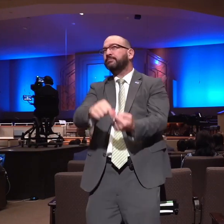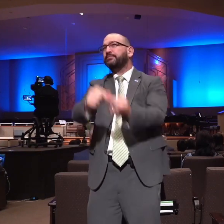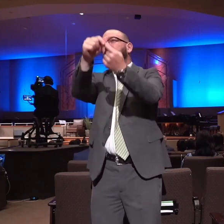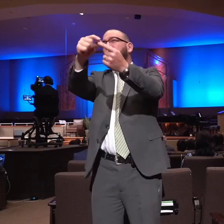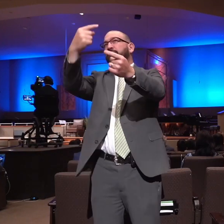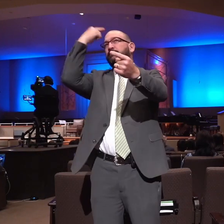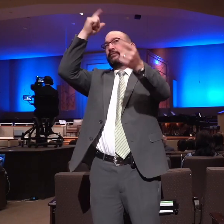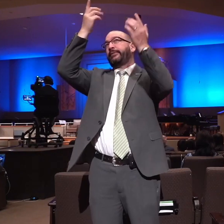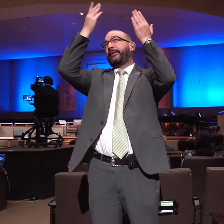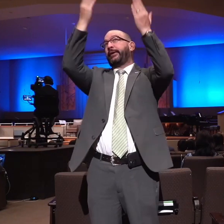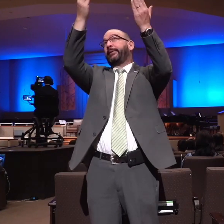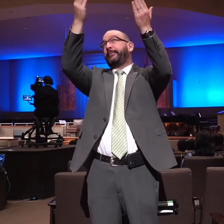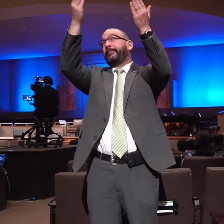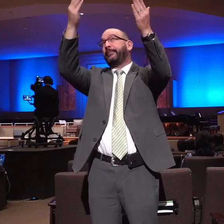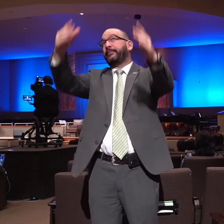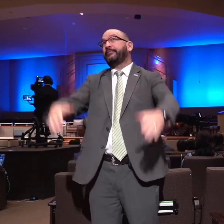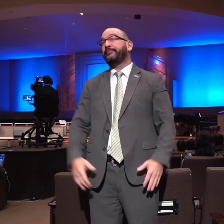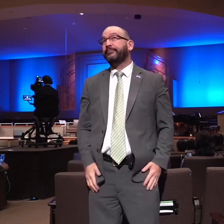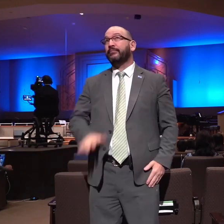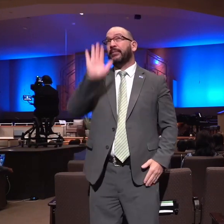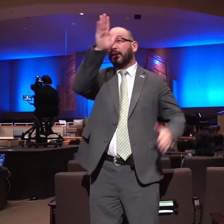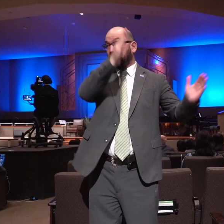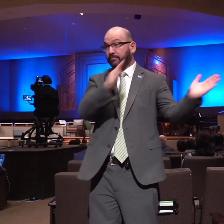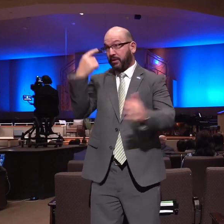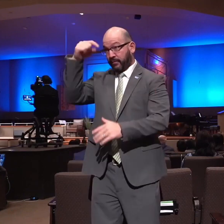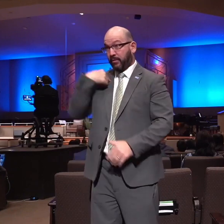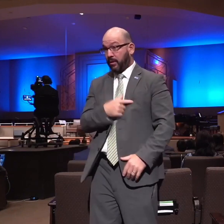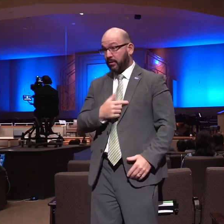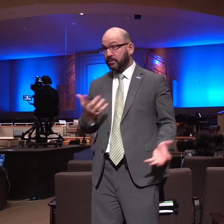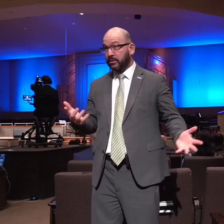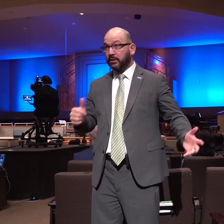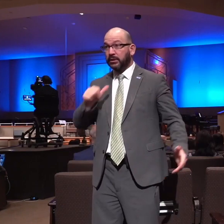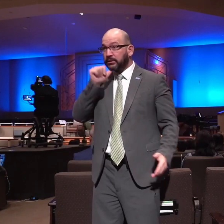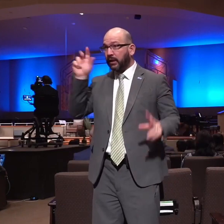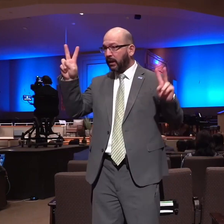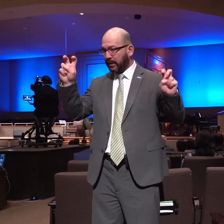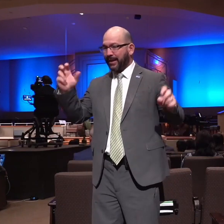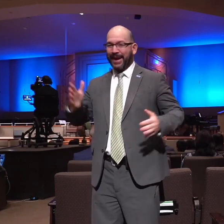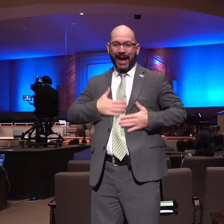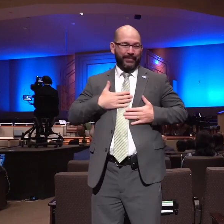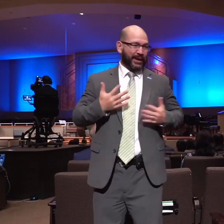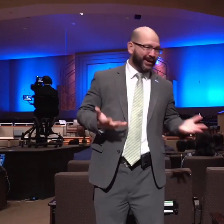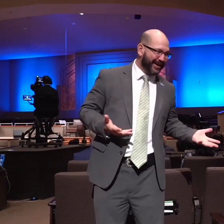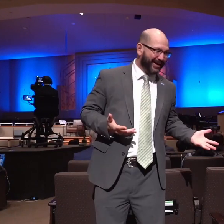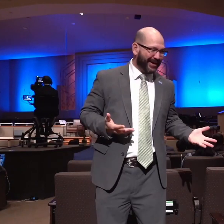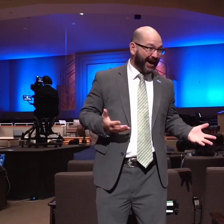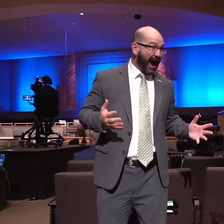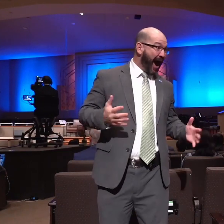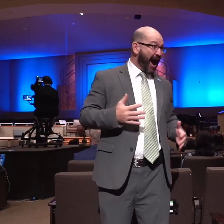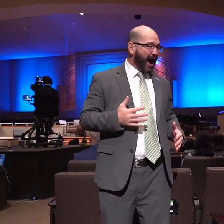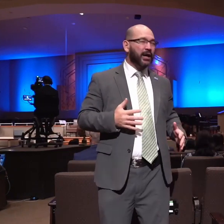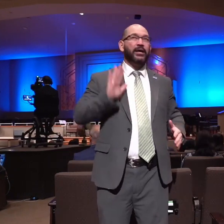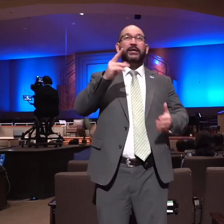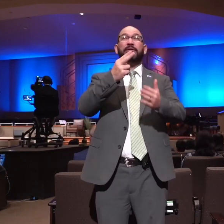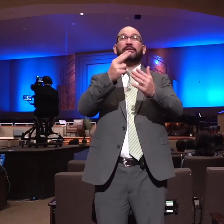God's plan for our life folks is not happiness God's plan for our life is holiness